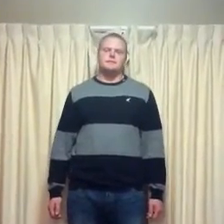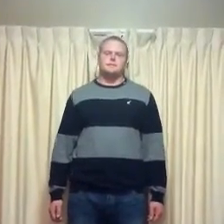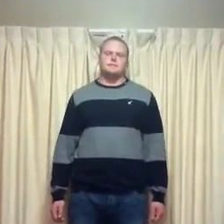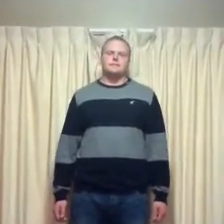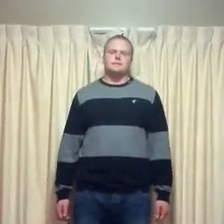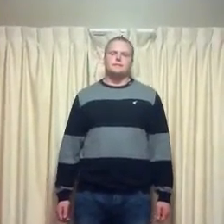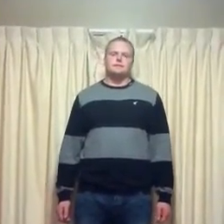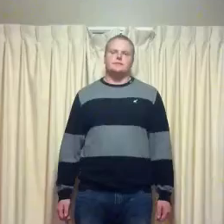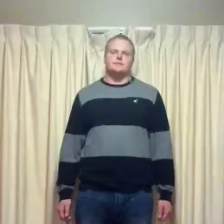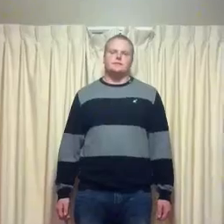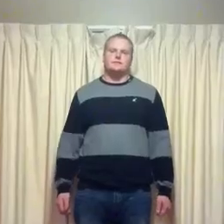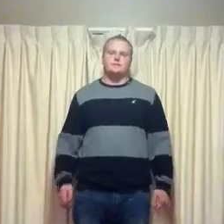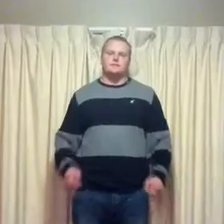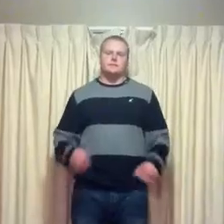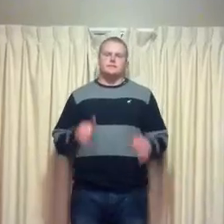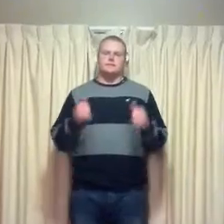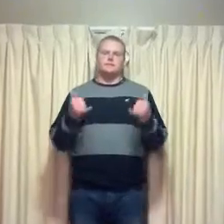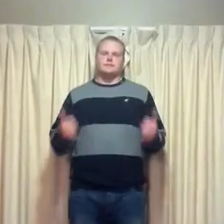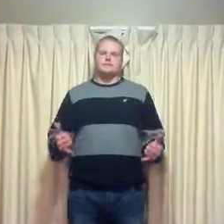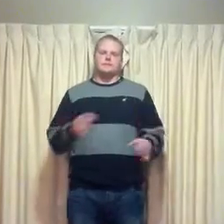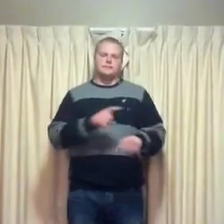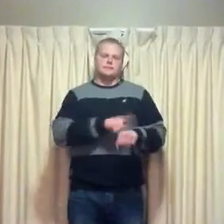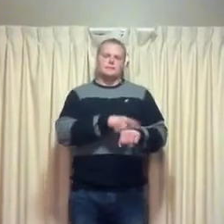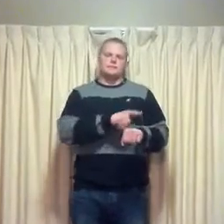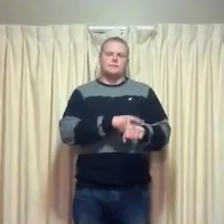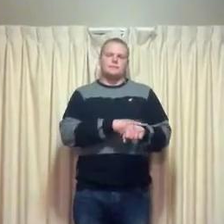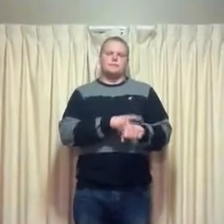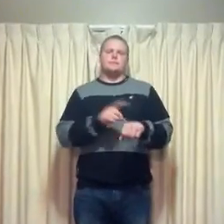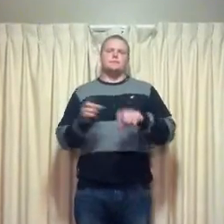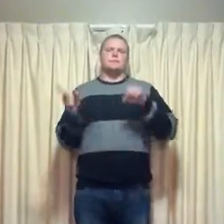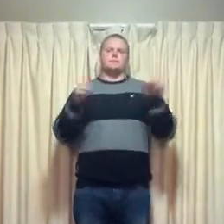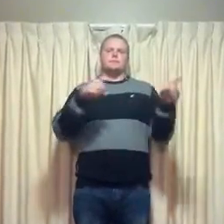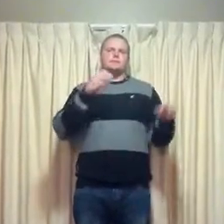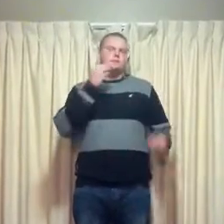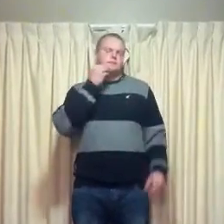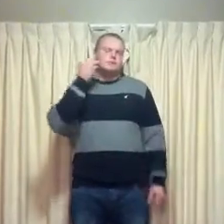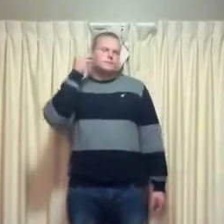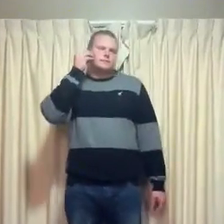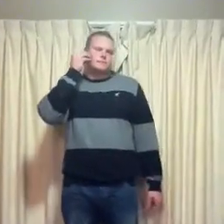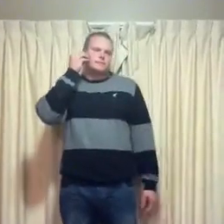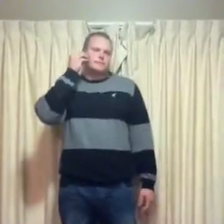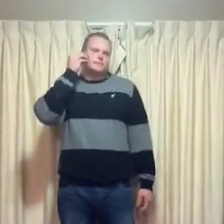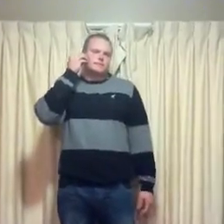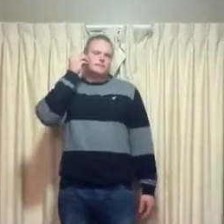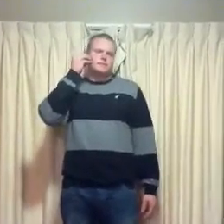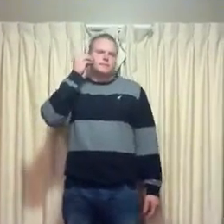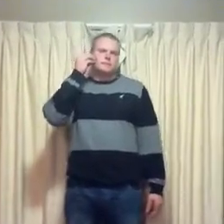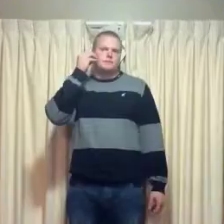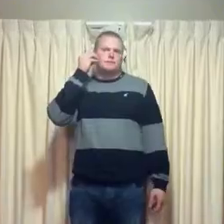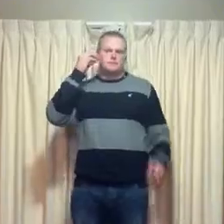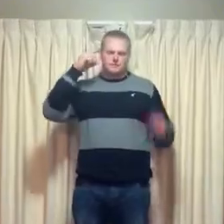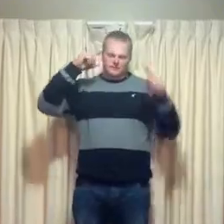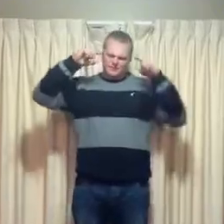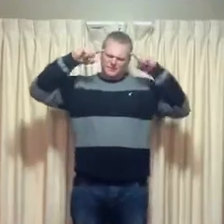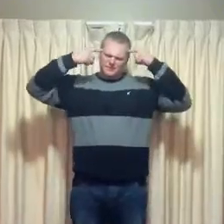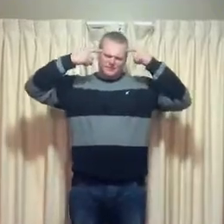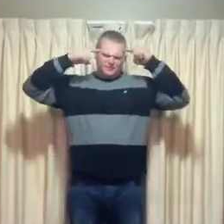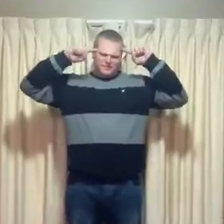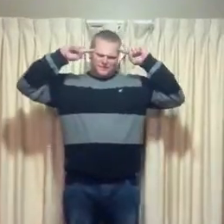It's time to go home now. And I've got an aching hair.